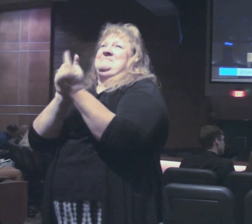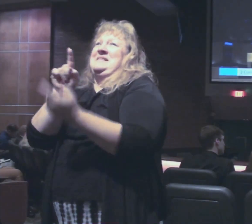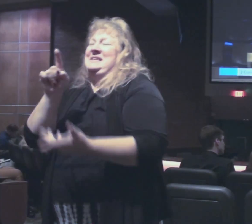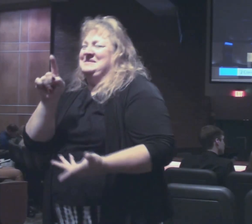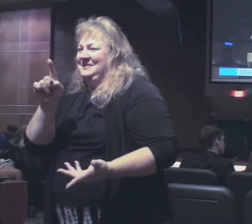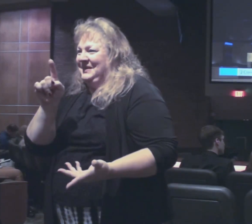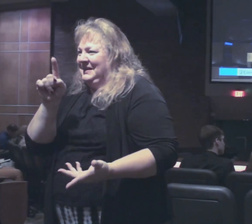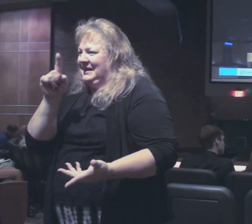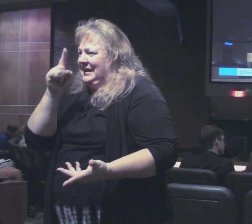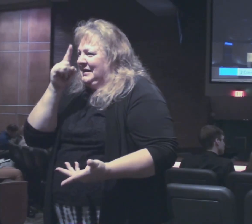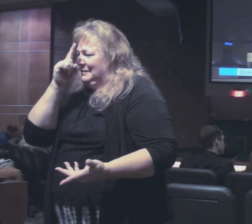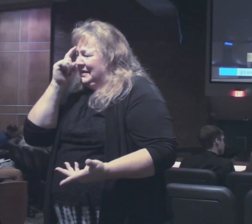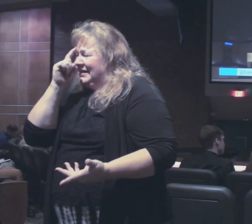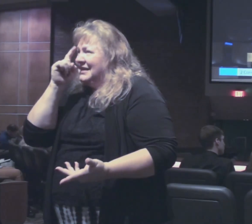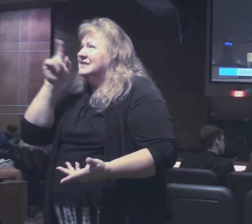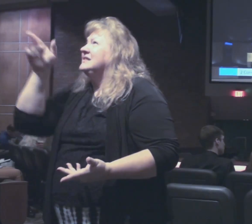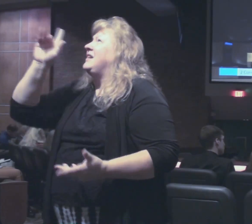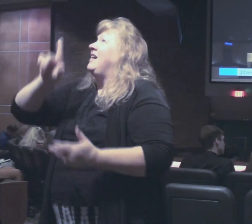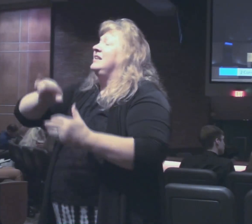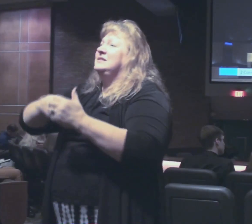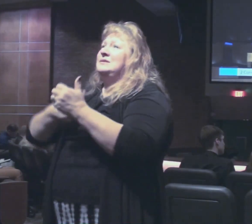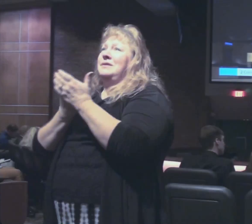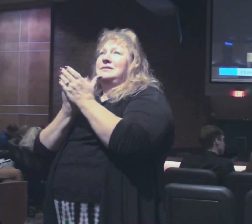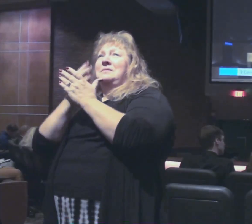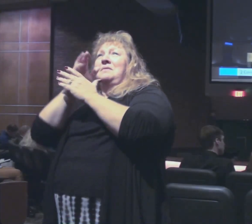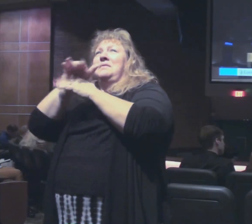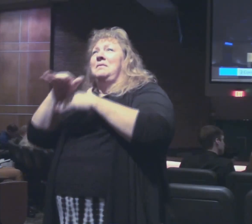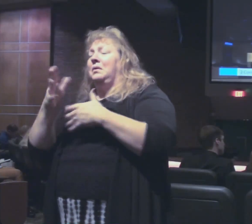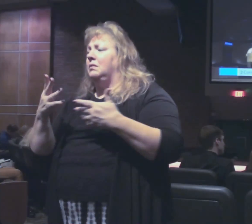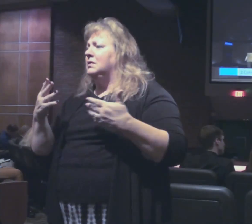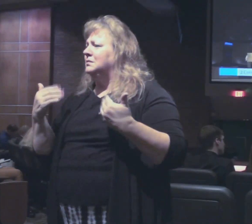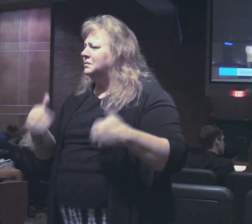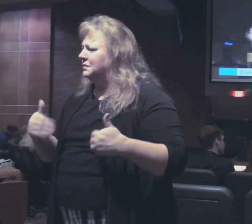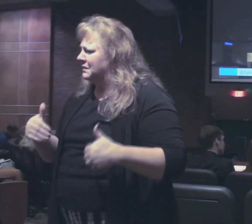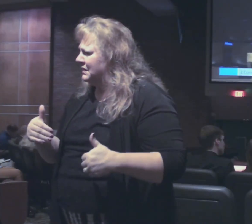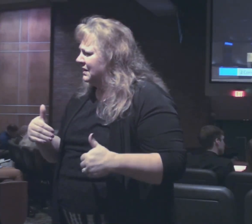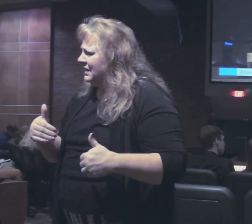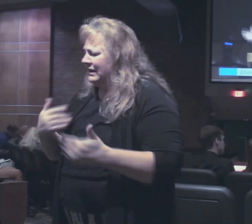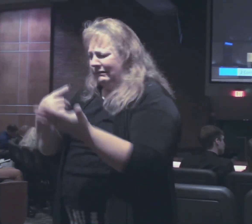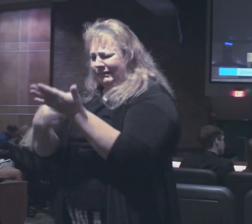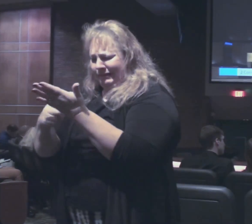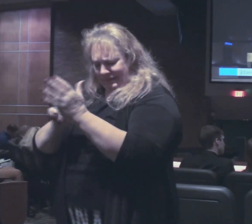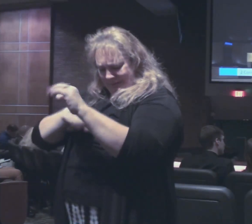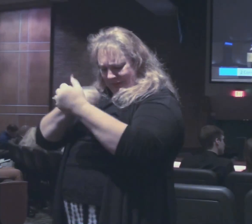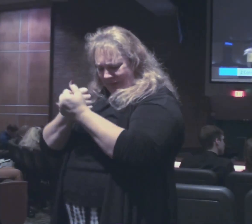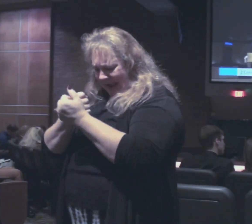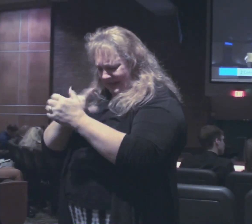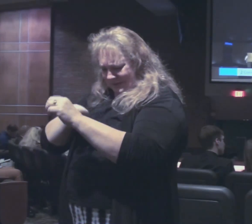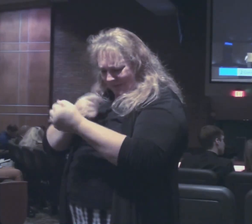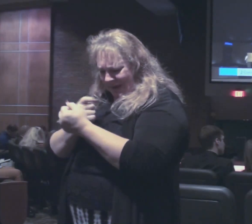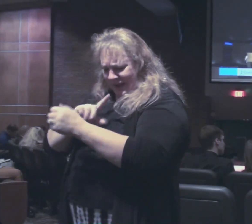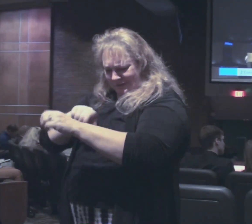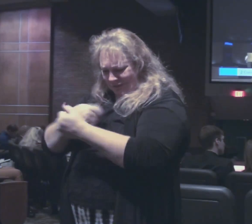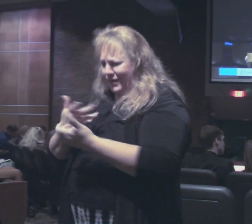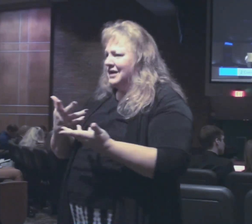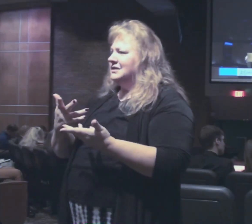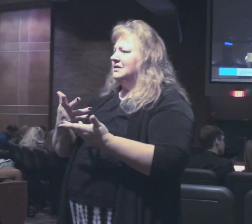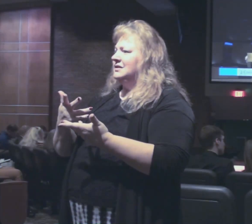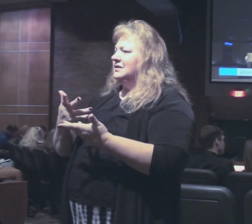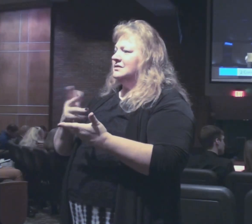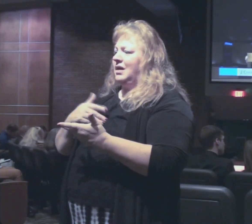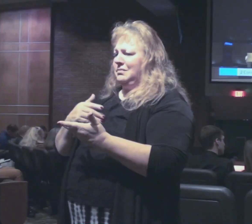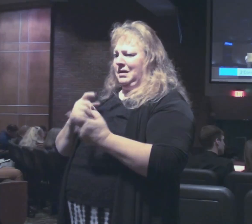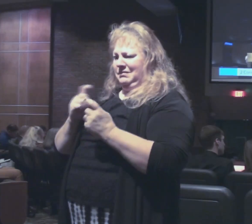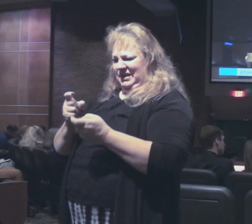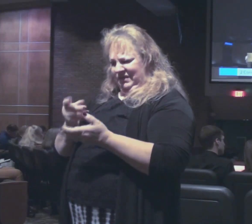because of the surpassing grace of God in you amazing we keep talking about this grace of God in you and it's all about